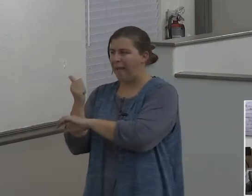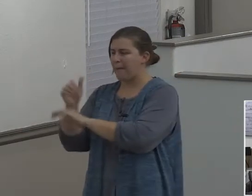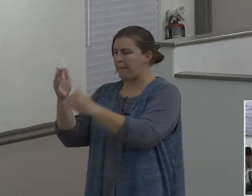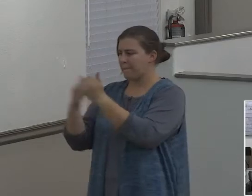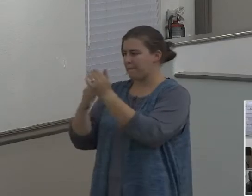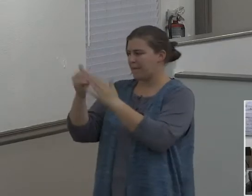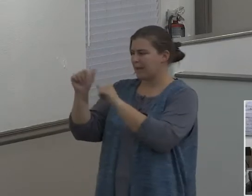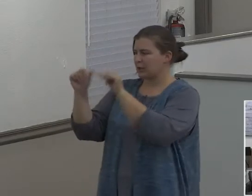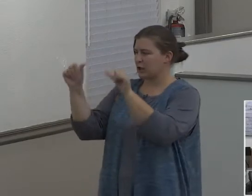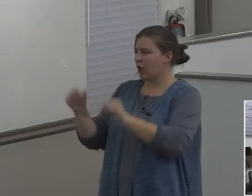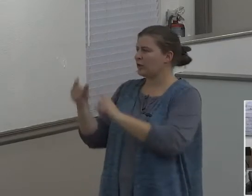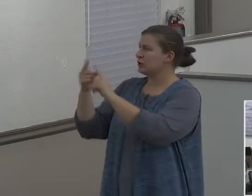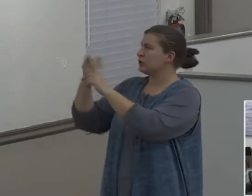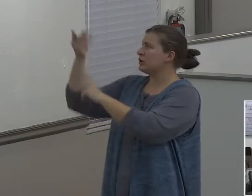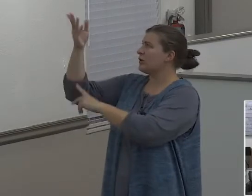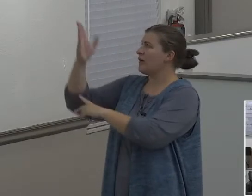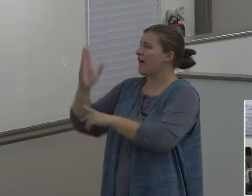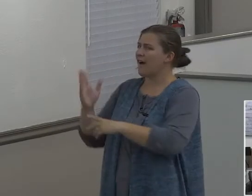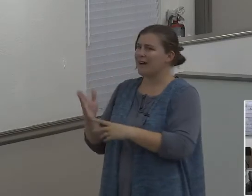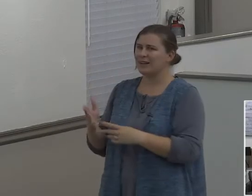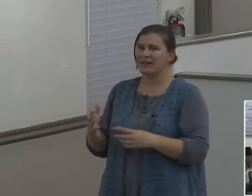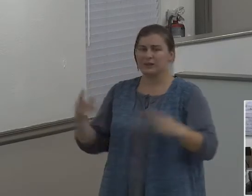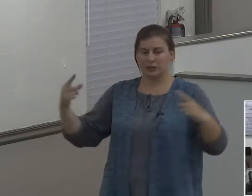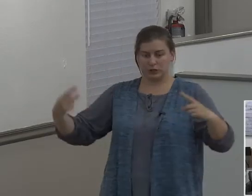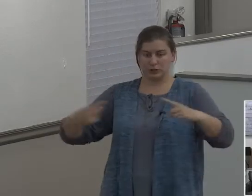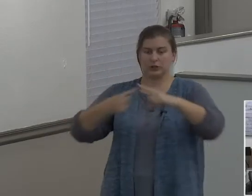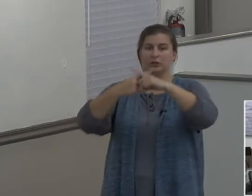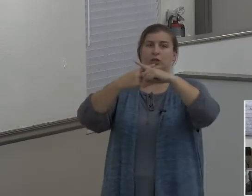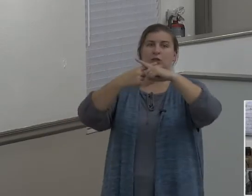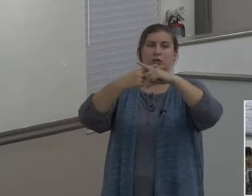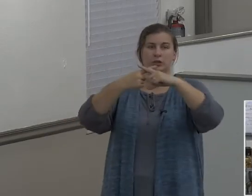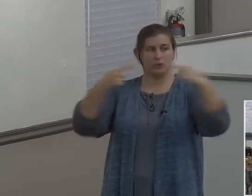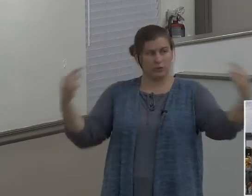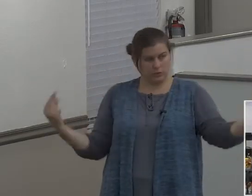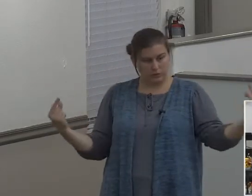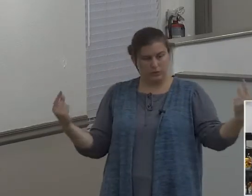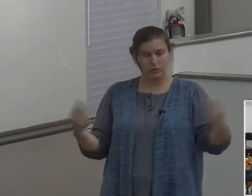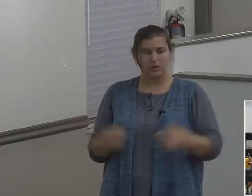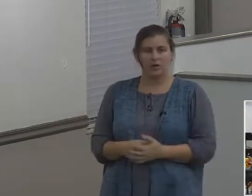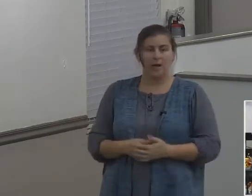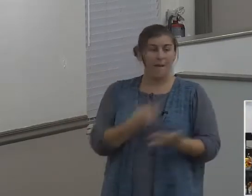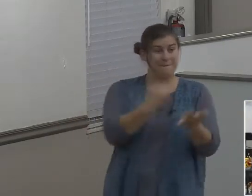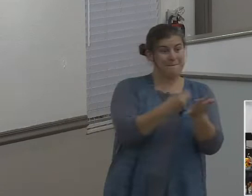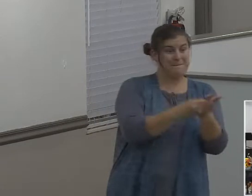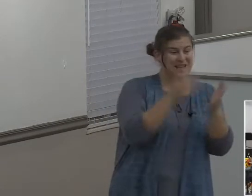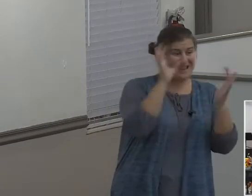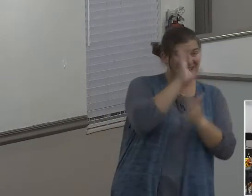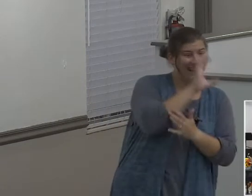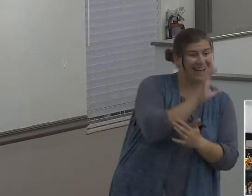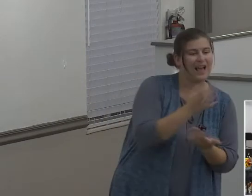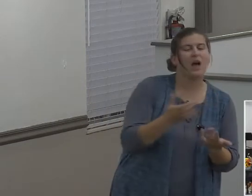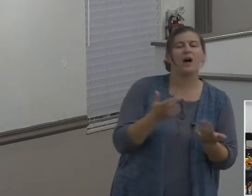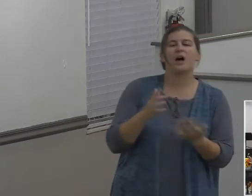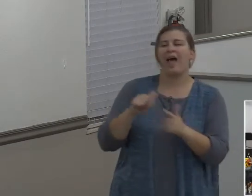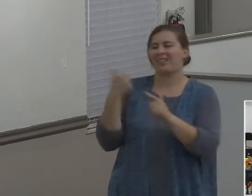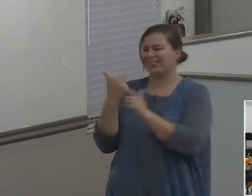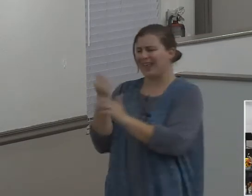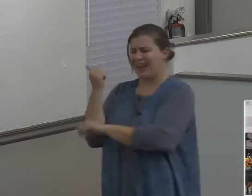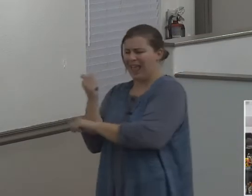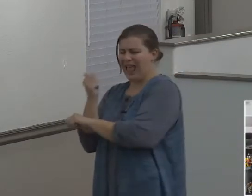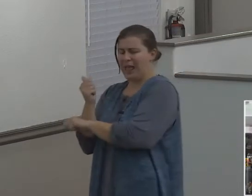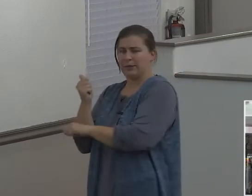Just put that in your mind. Oh man, money! Woo-hoo! And then there's Abram over here,